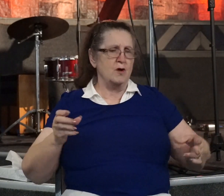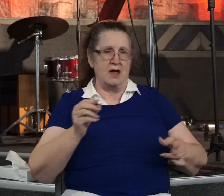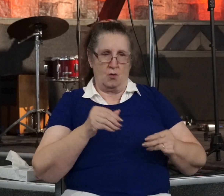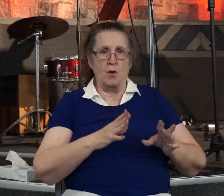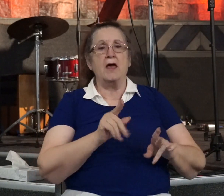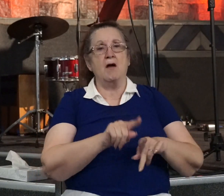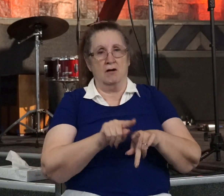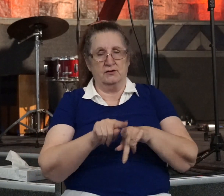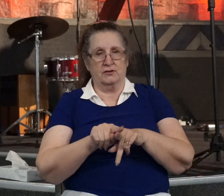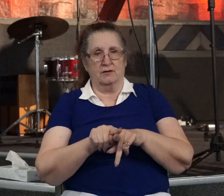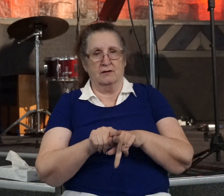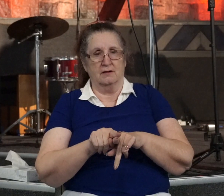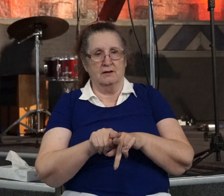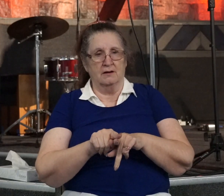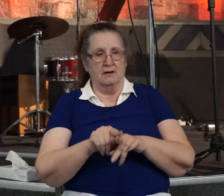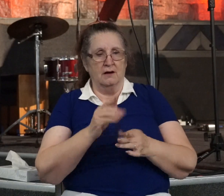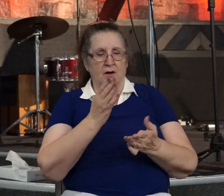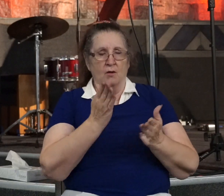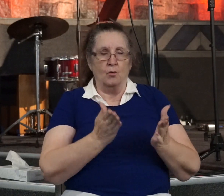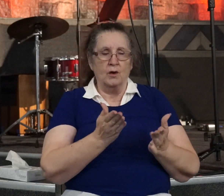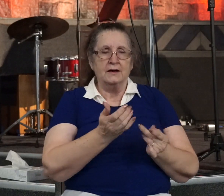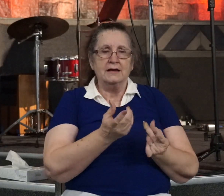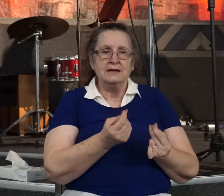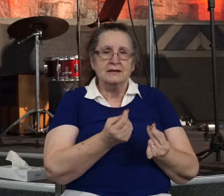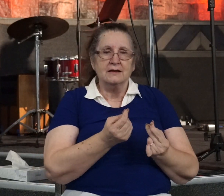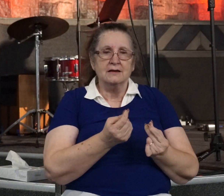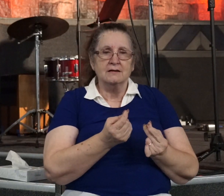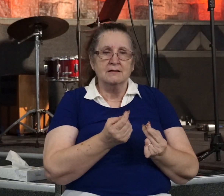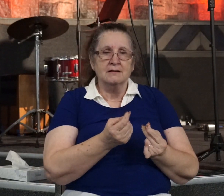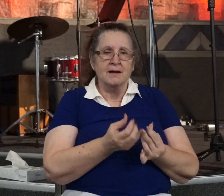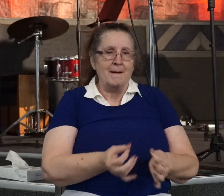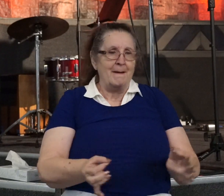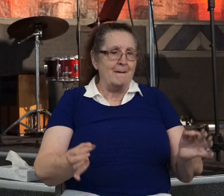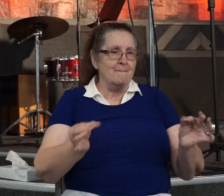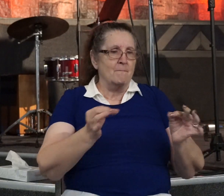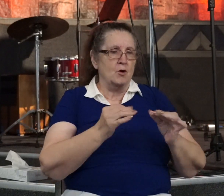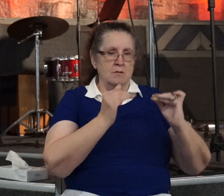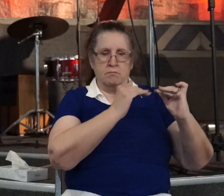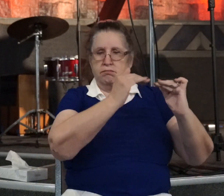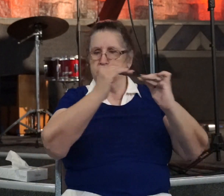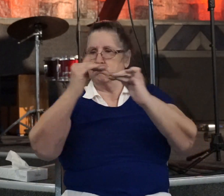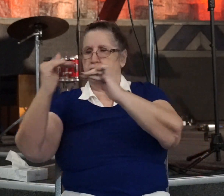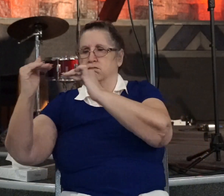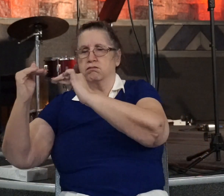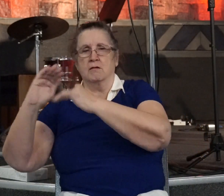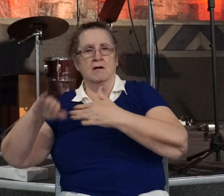that what Ananias did was just as important as all these other giants of the faith